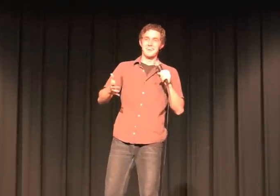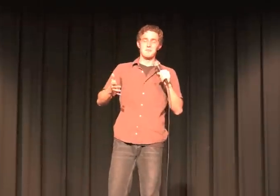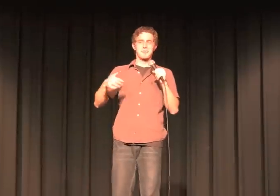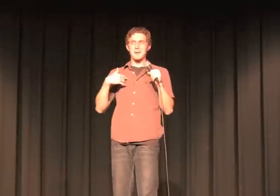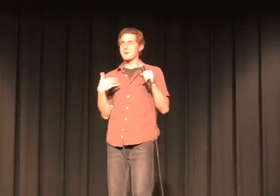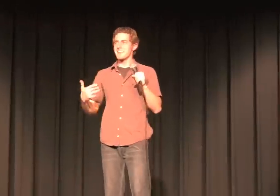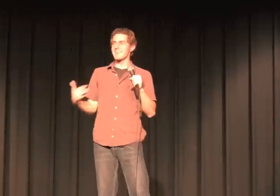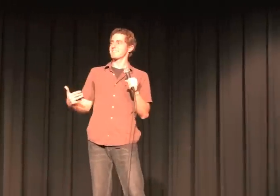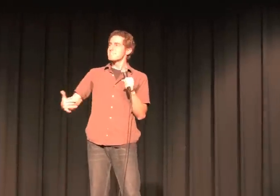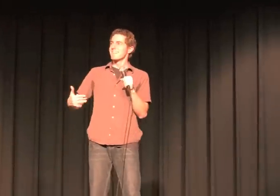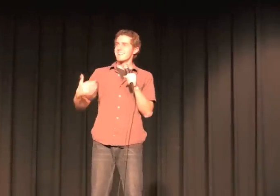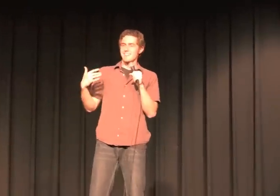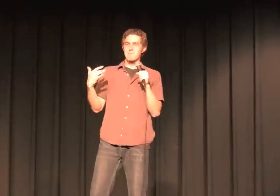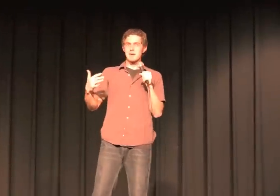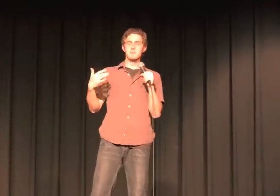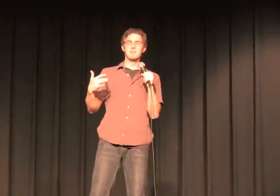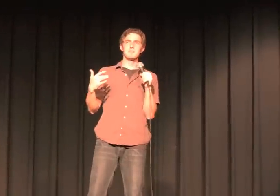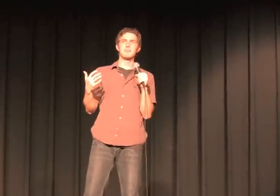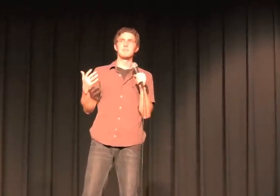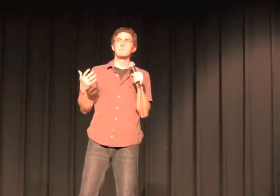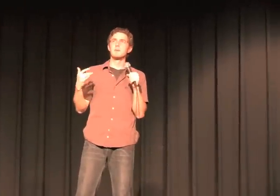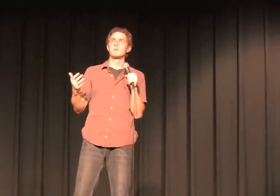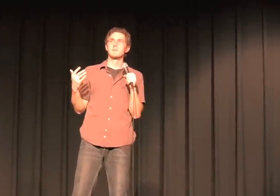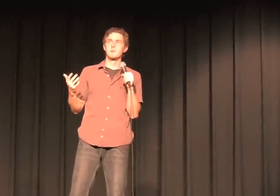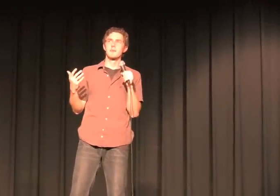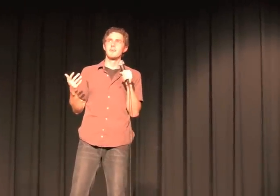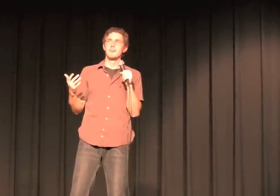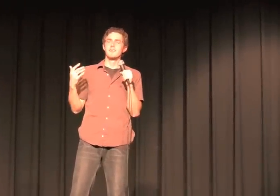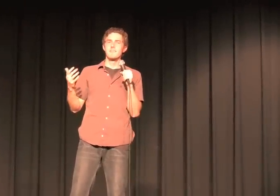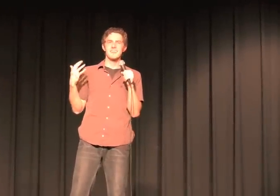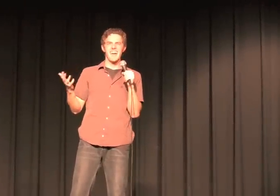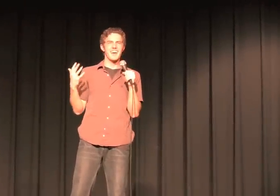Well, you know what? That makes me feel fantastic.